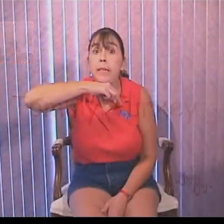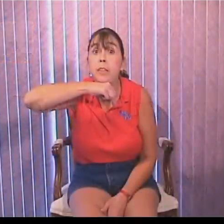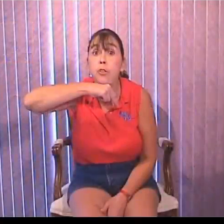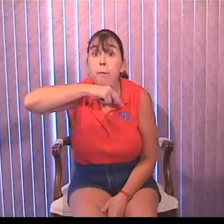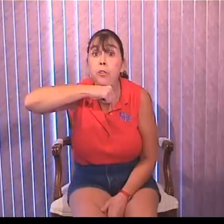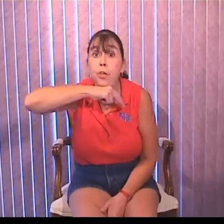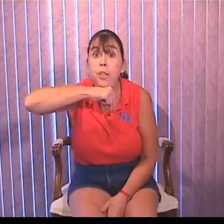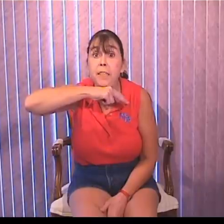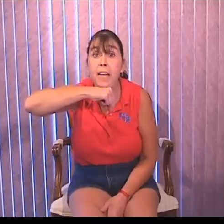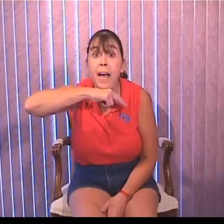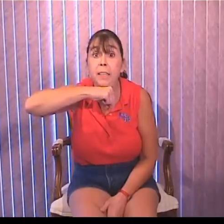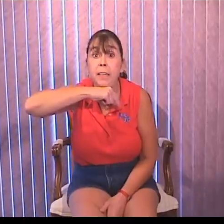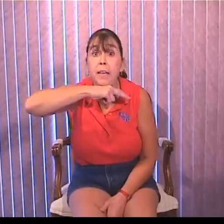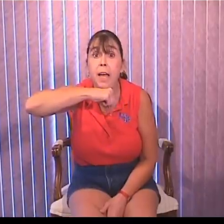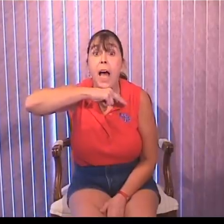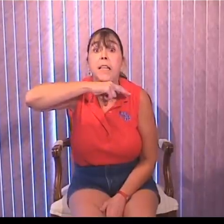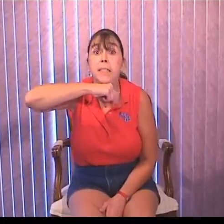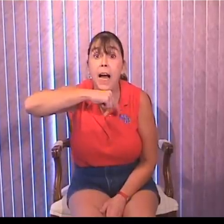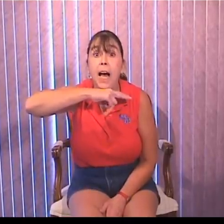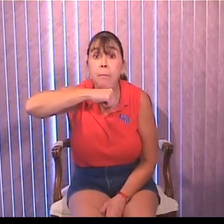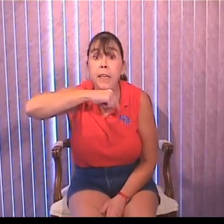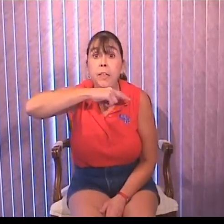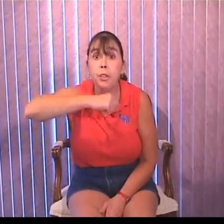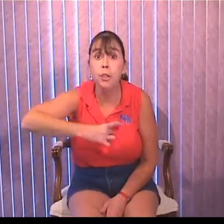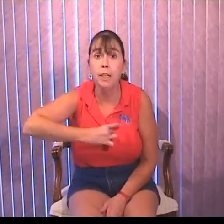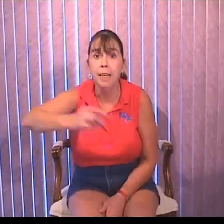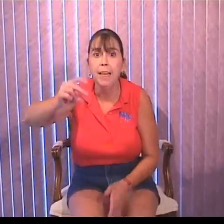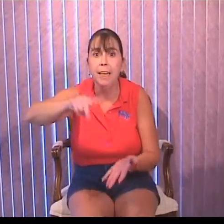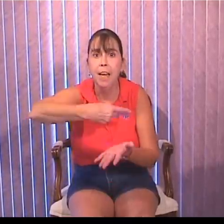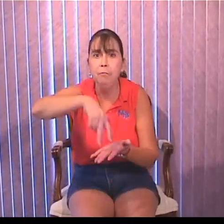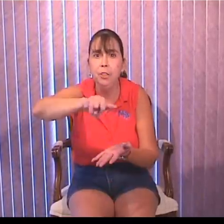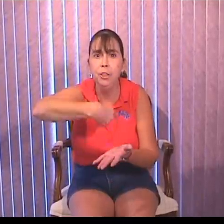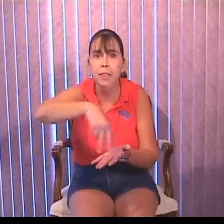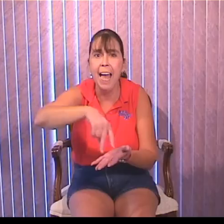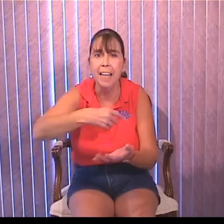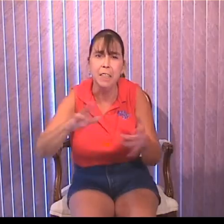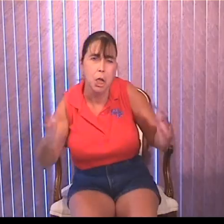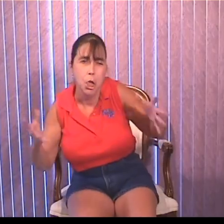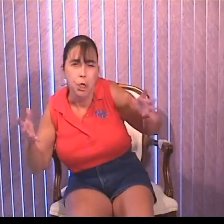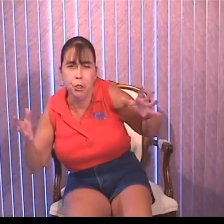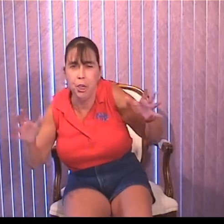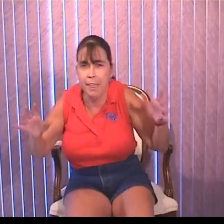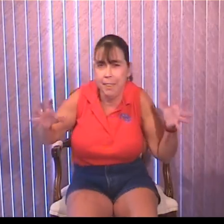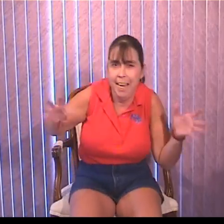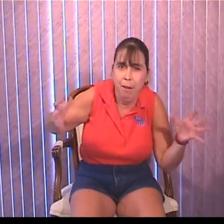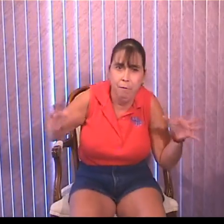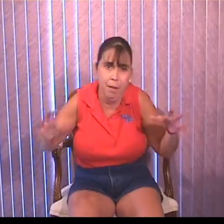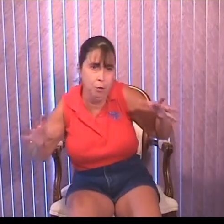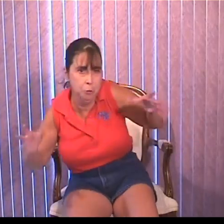Make your turkey sign. Tommy Turkey, he loves to dance. He shakes his tail feathers